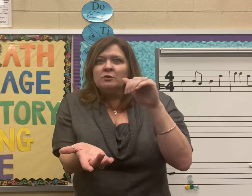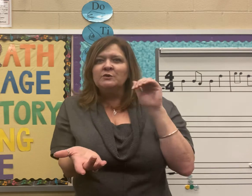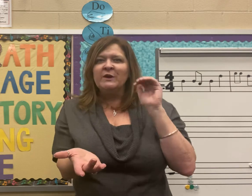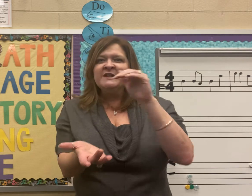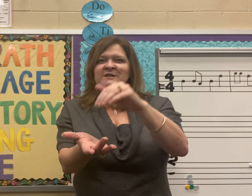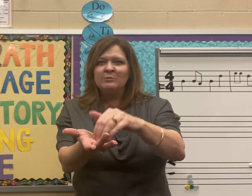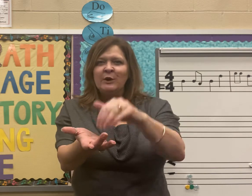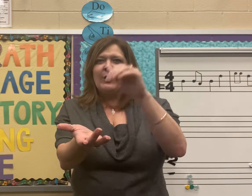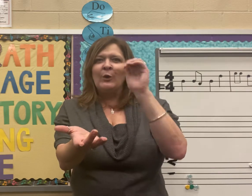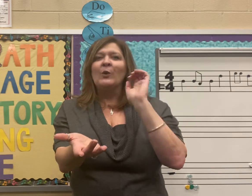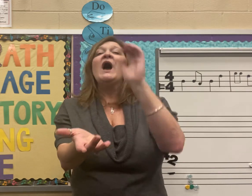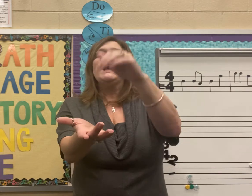winds blow.